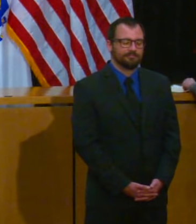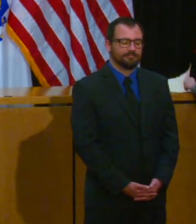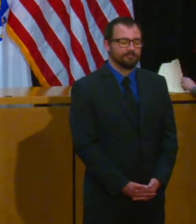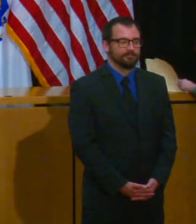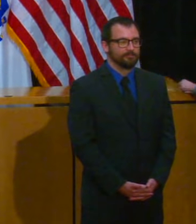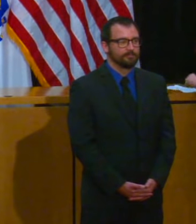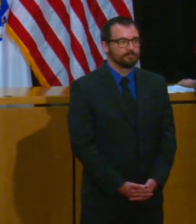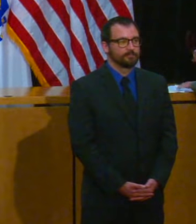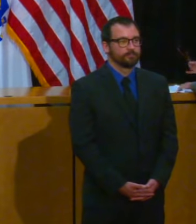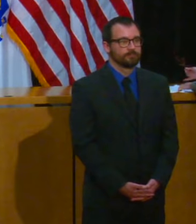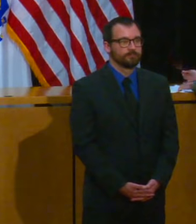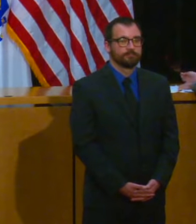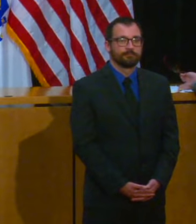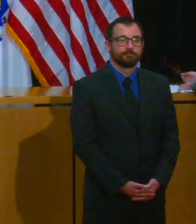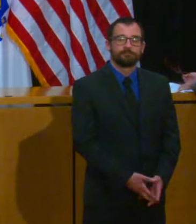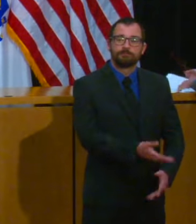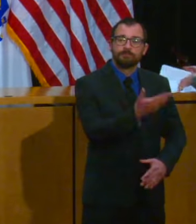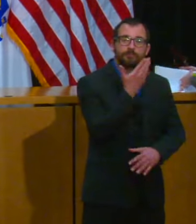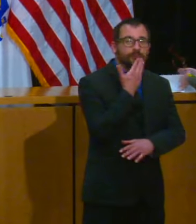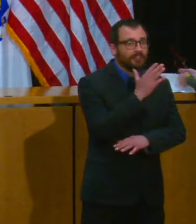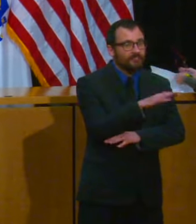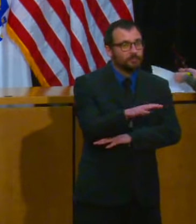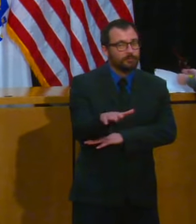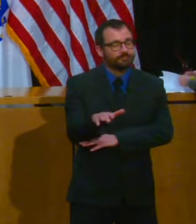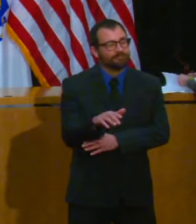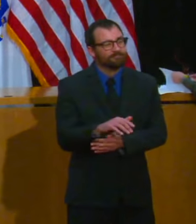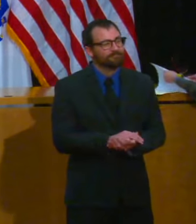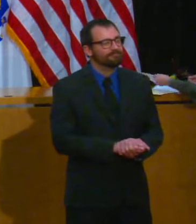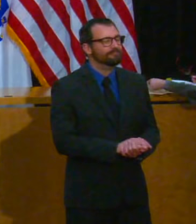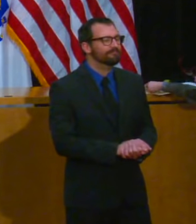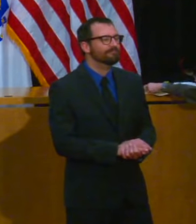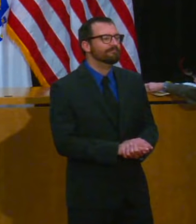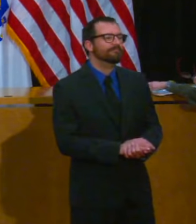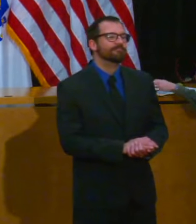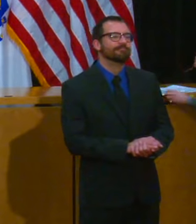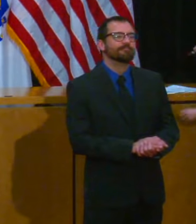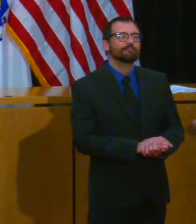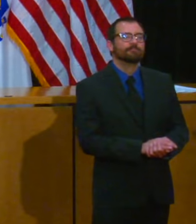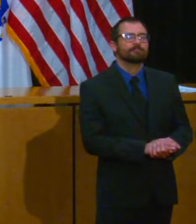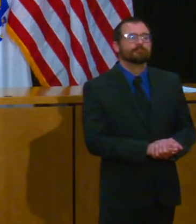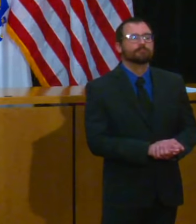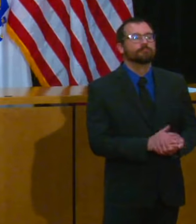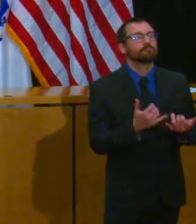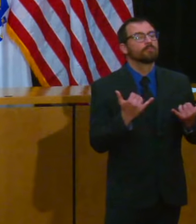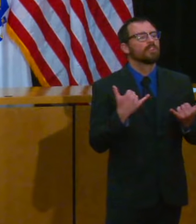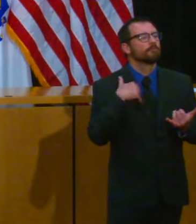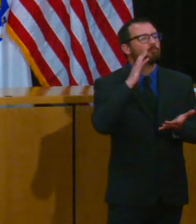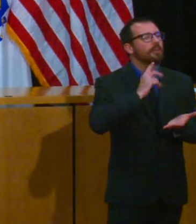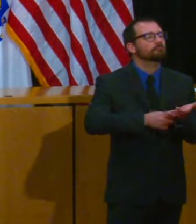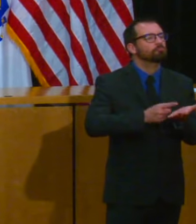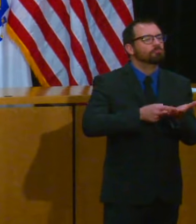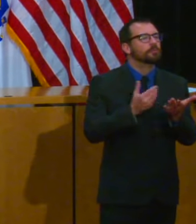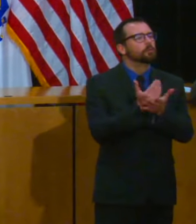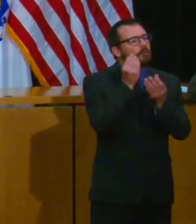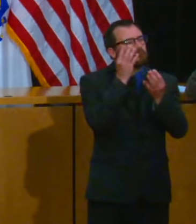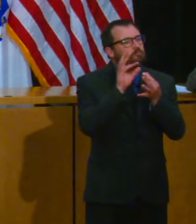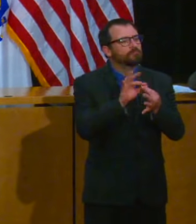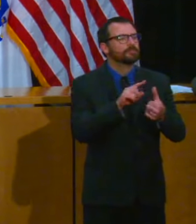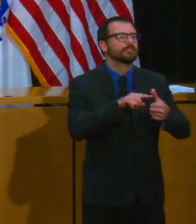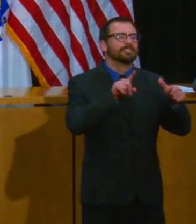so good afternoon today I'd like to provide another update around testing tracing hospitalizations